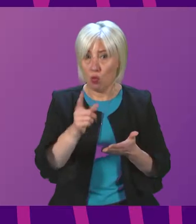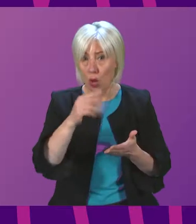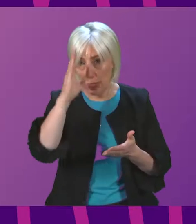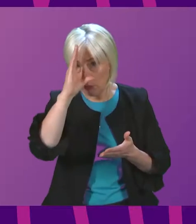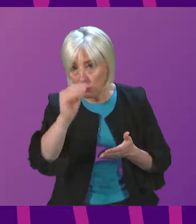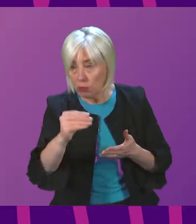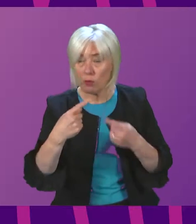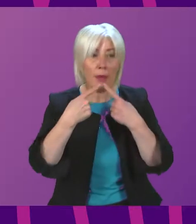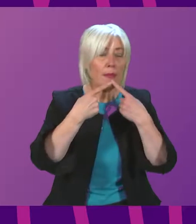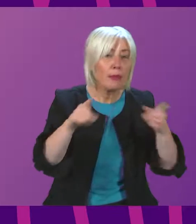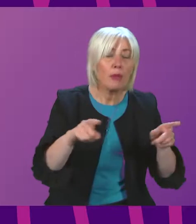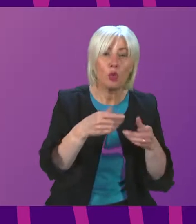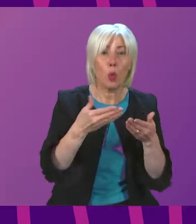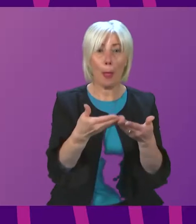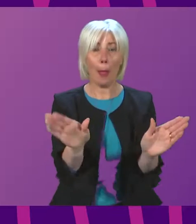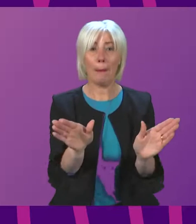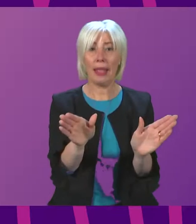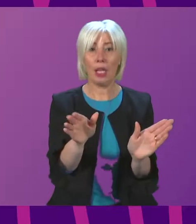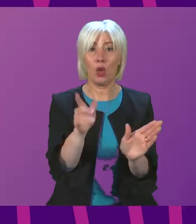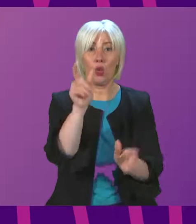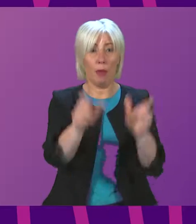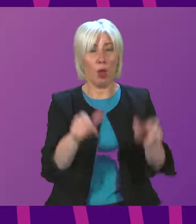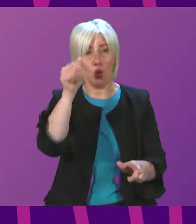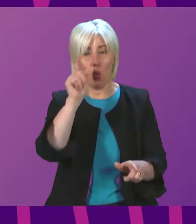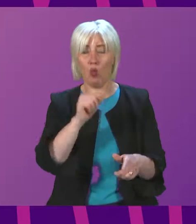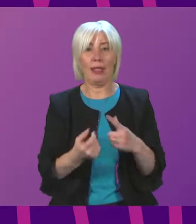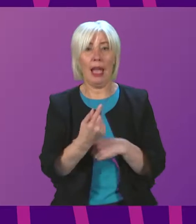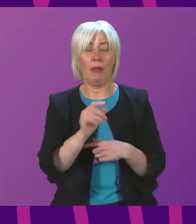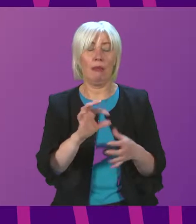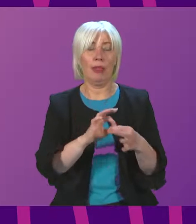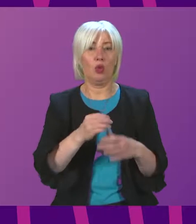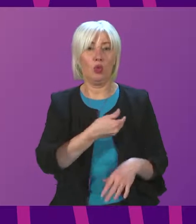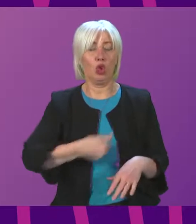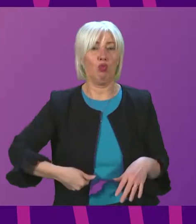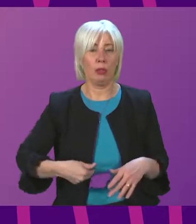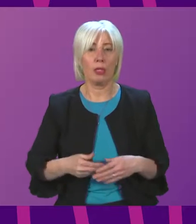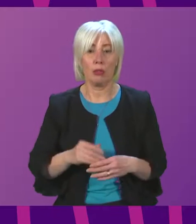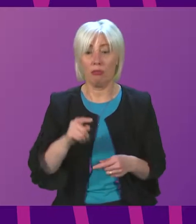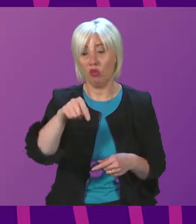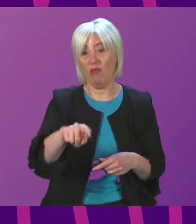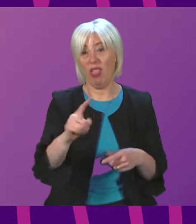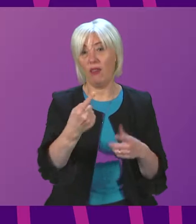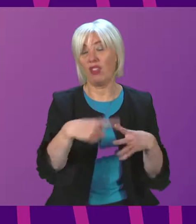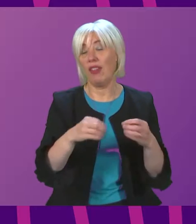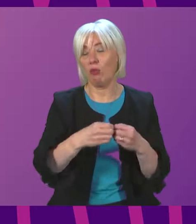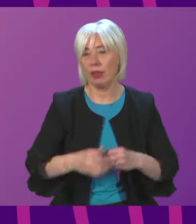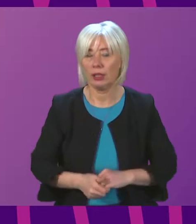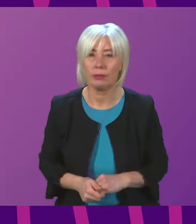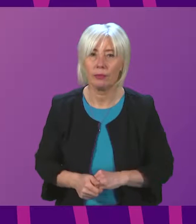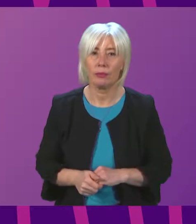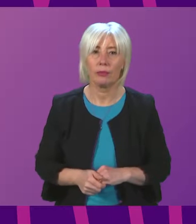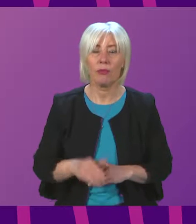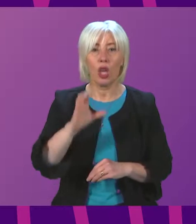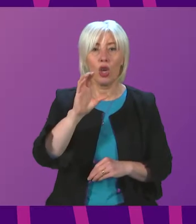public-facing messages as part of the lead-up to these requirements from the 1st of February. And I call